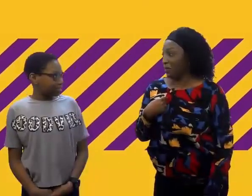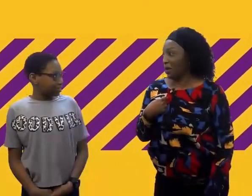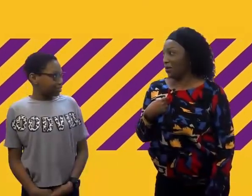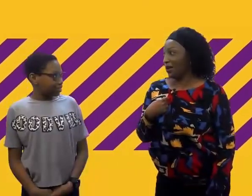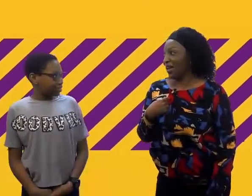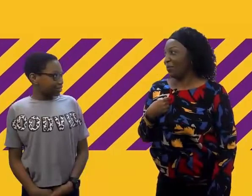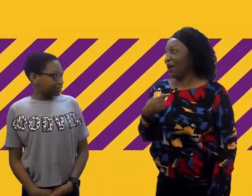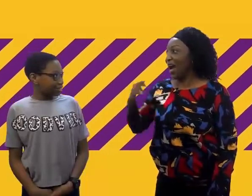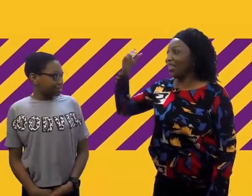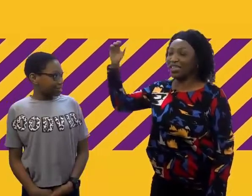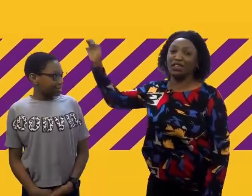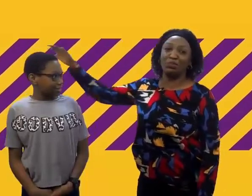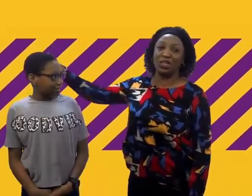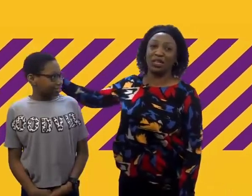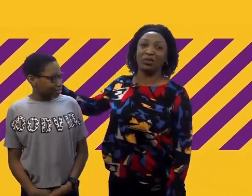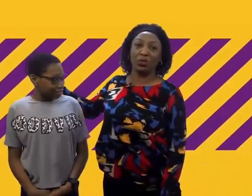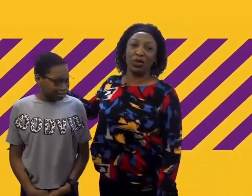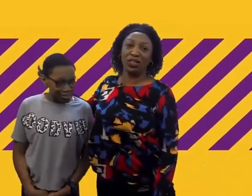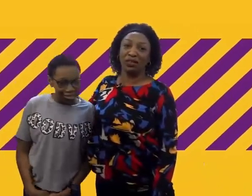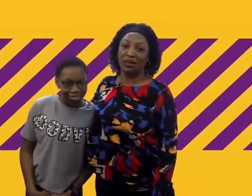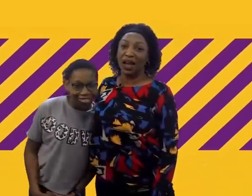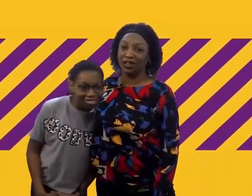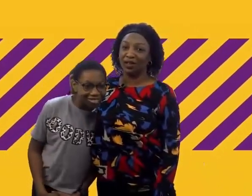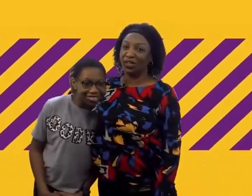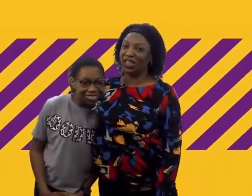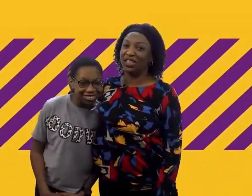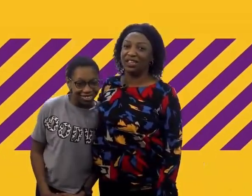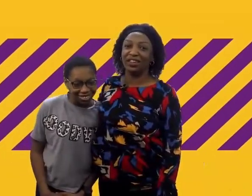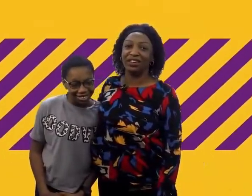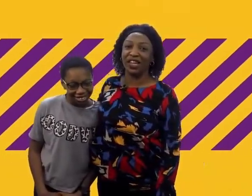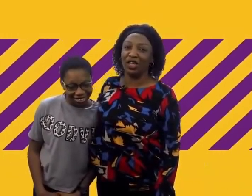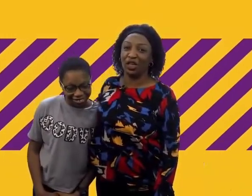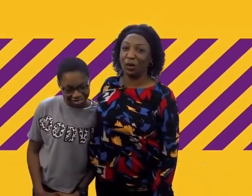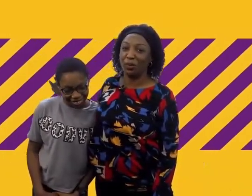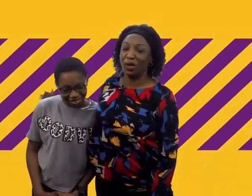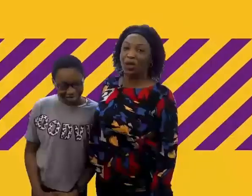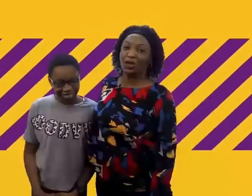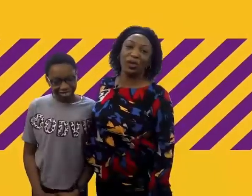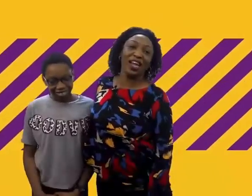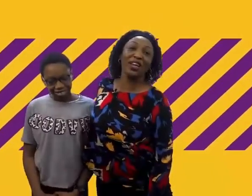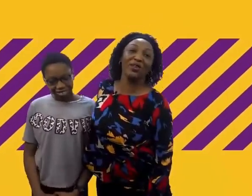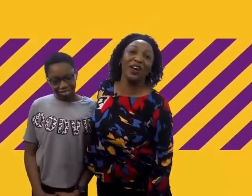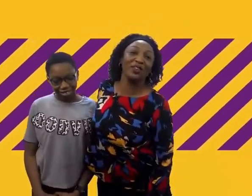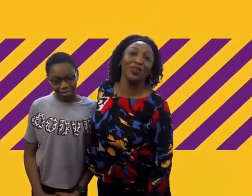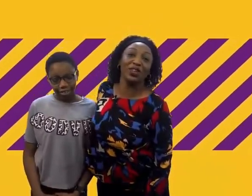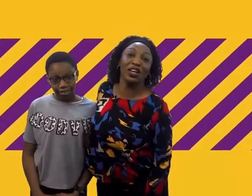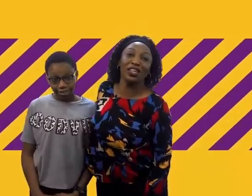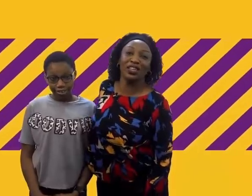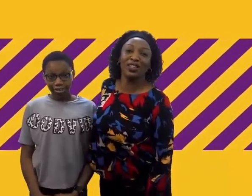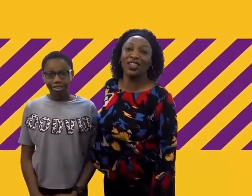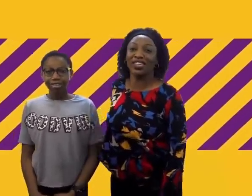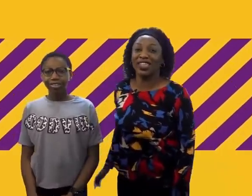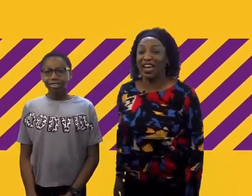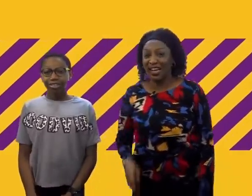Okay, but I think Michelle won. I saw she did a great job. So thank you friends for joining us on this challenge.